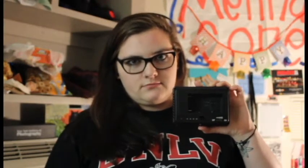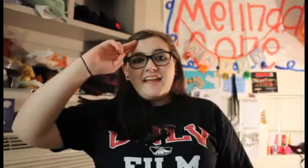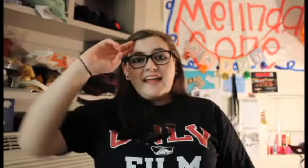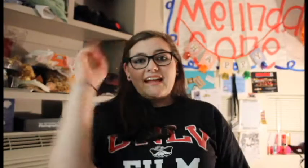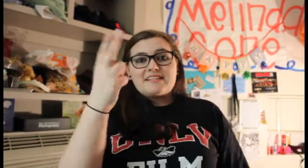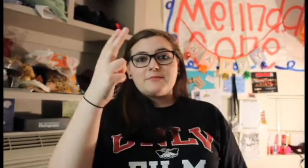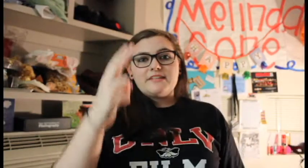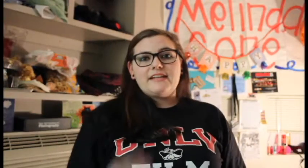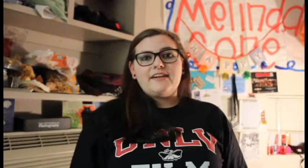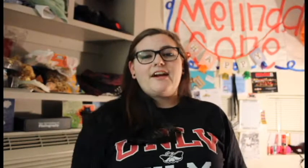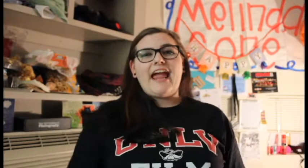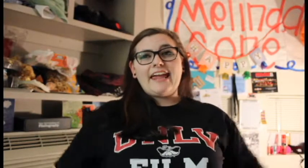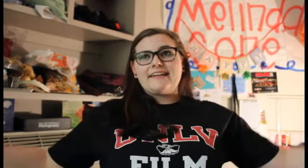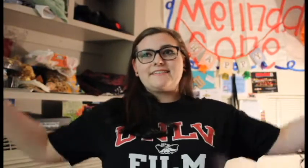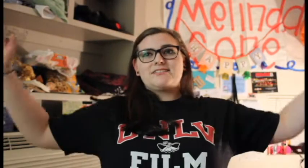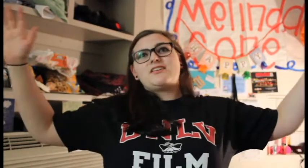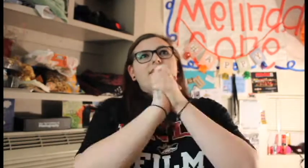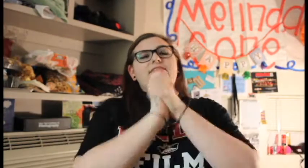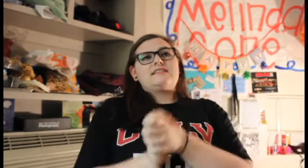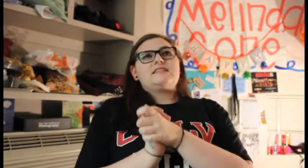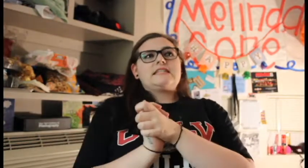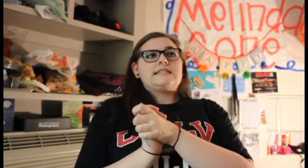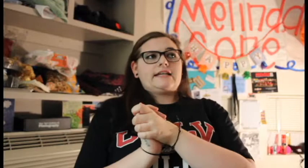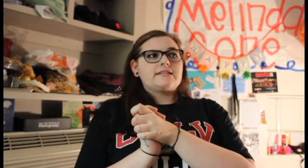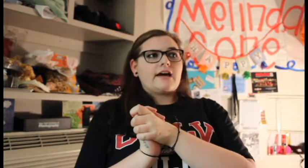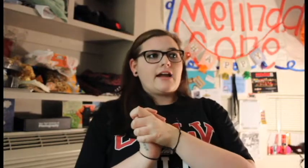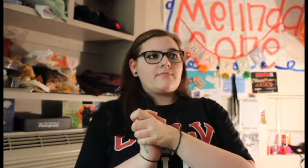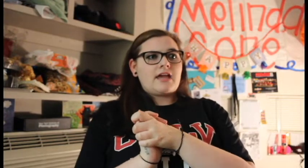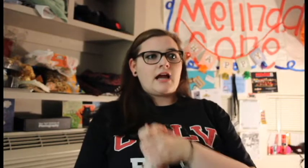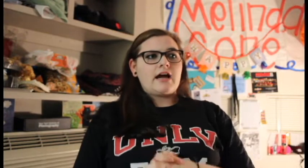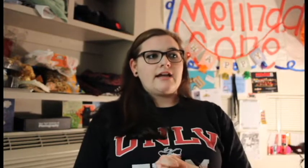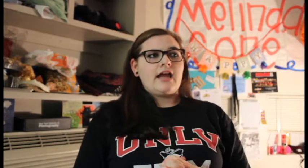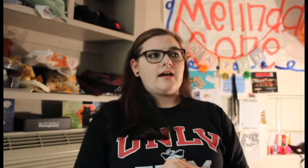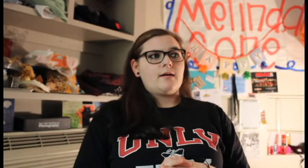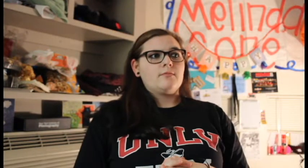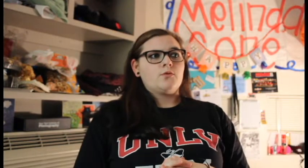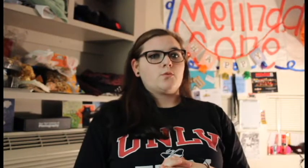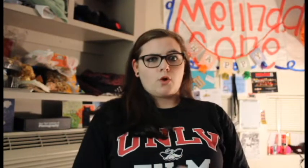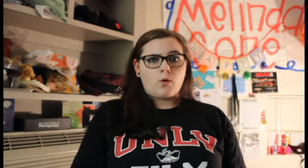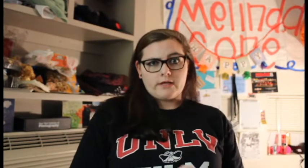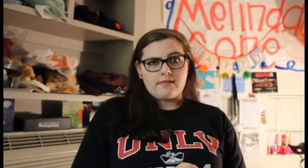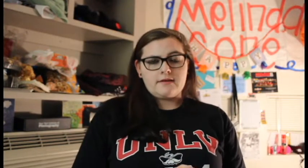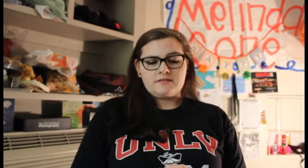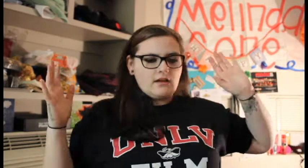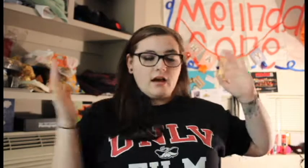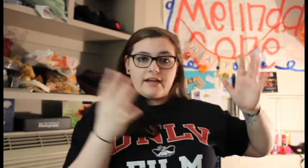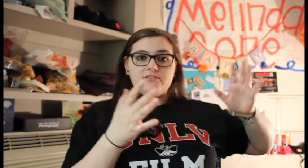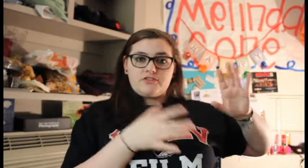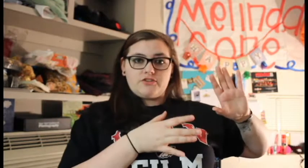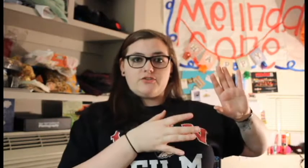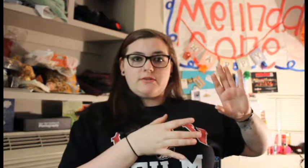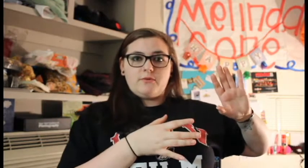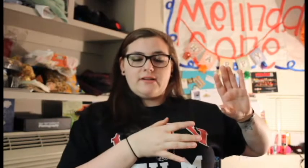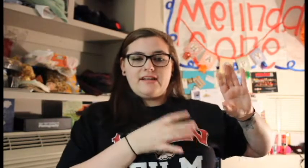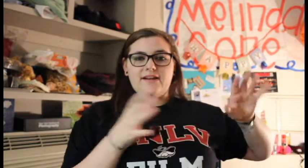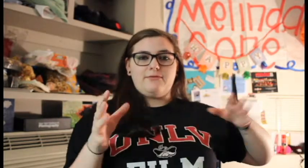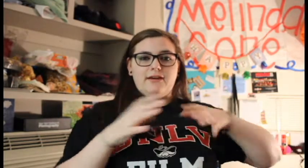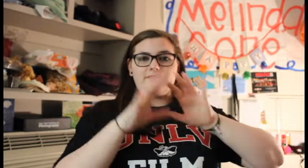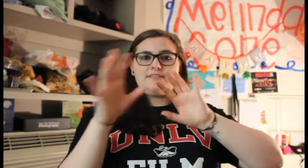Hey guys Melinda here and this is the second time that I am recording this. I just turned 21 and if you haven't seen